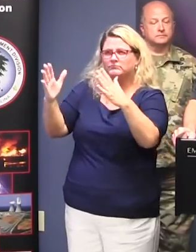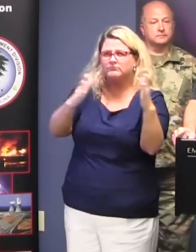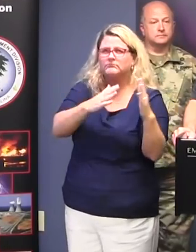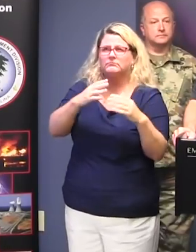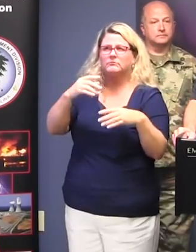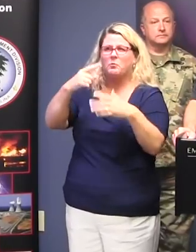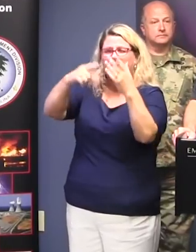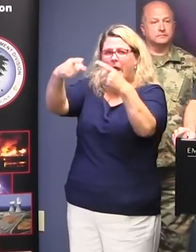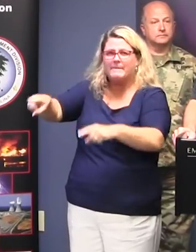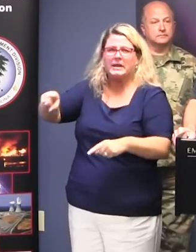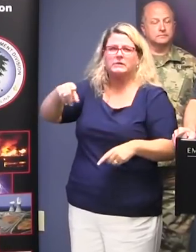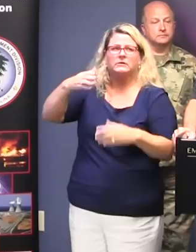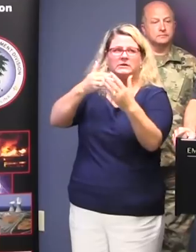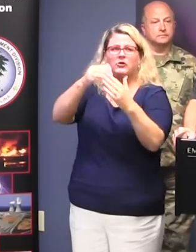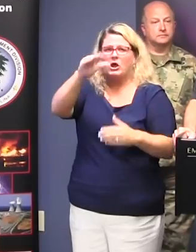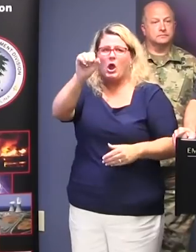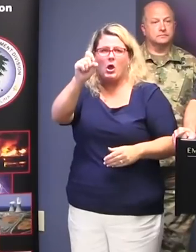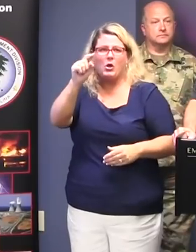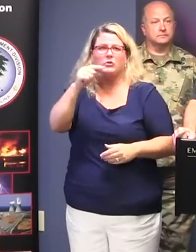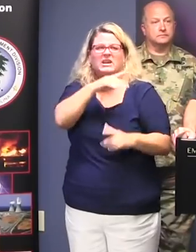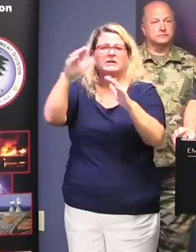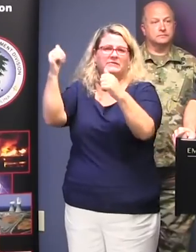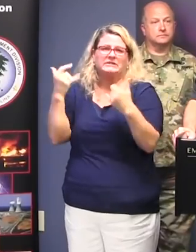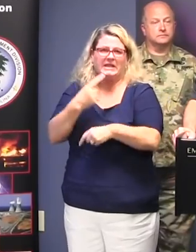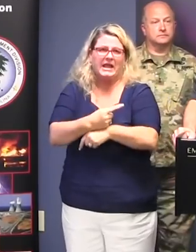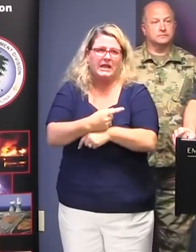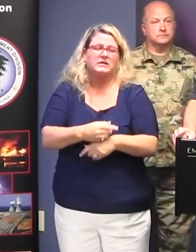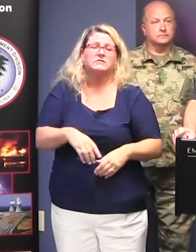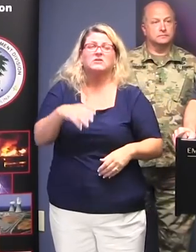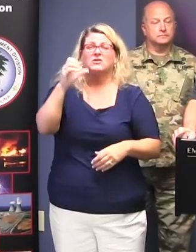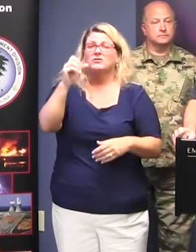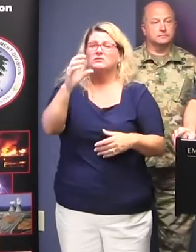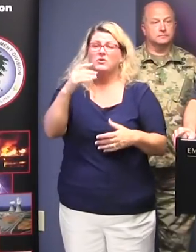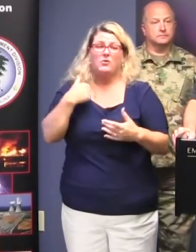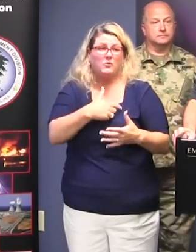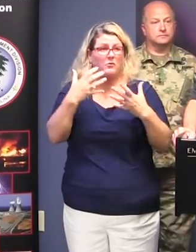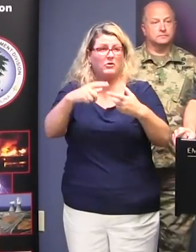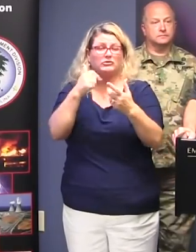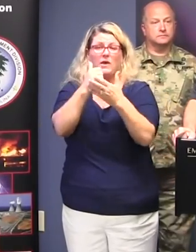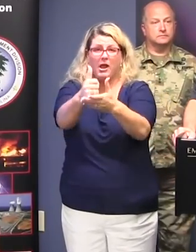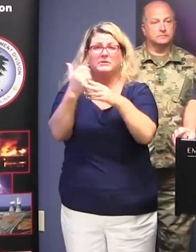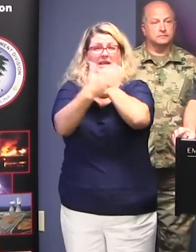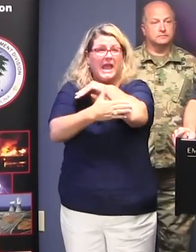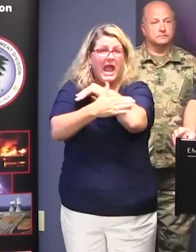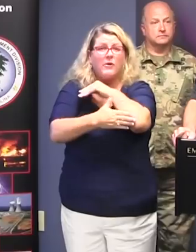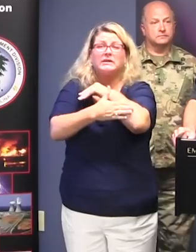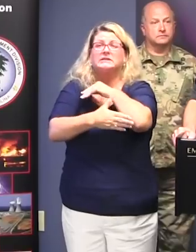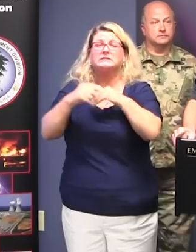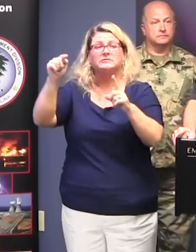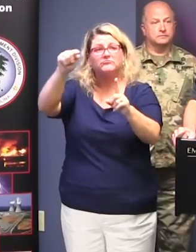awareness on the ground down there. In terms of logistics, and that's a lot of what we do here, helping out the county's resource